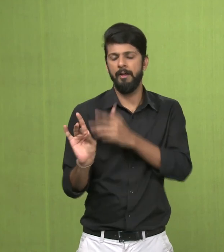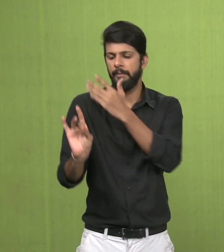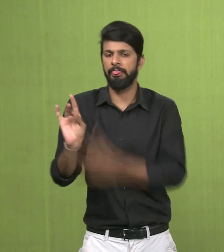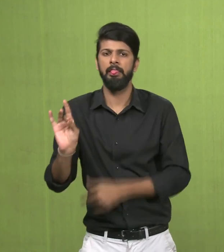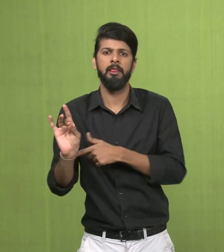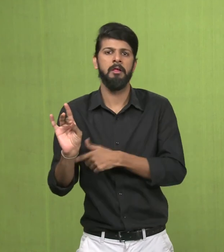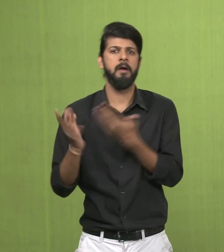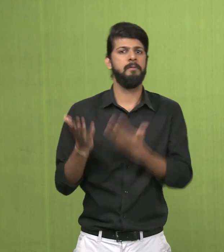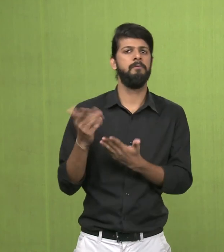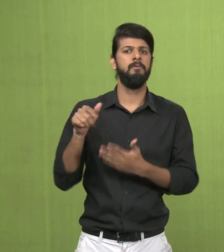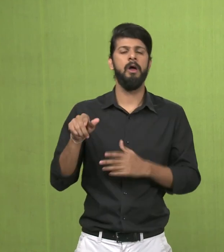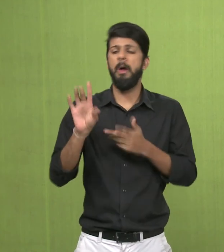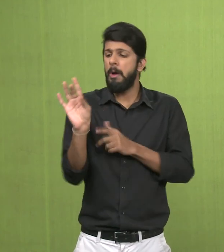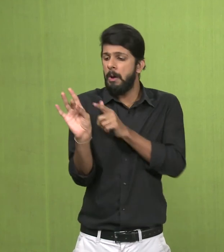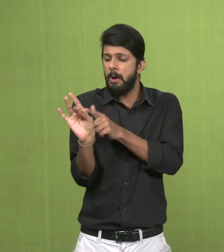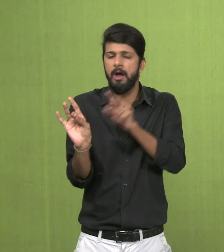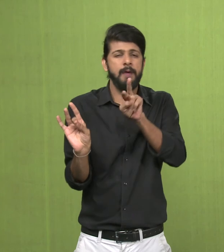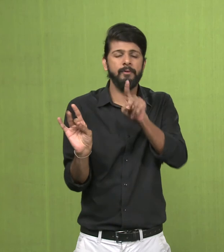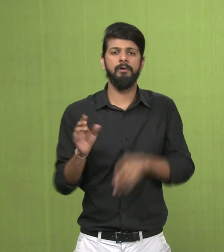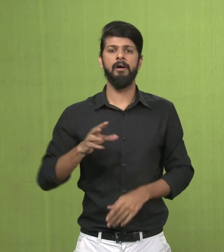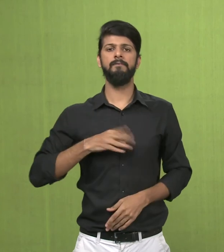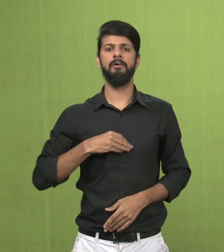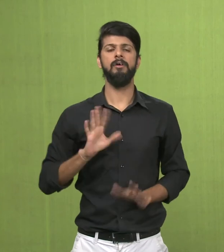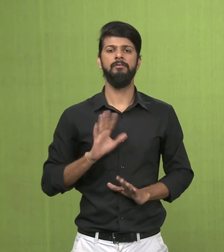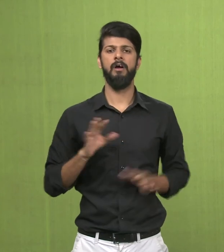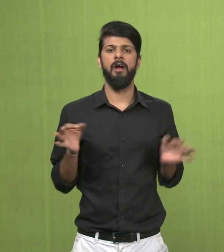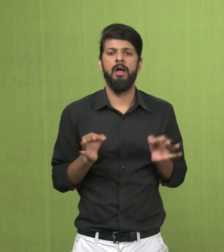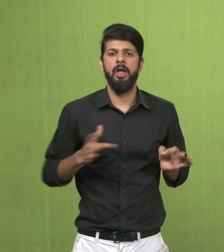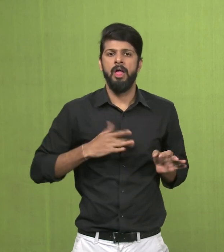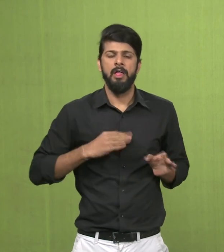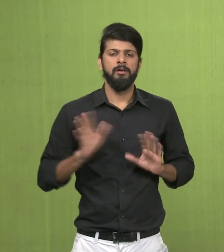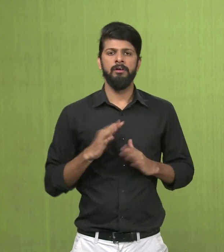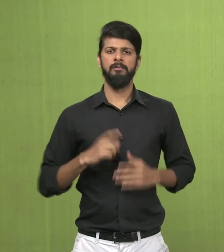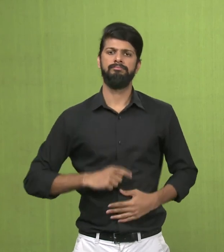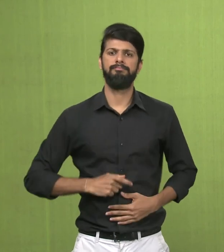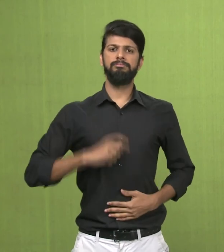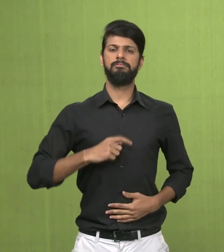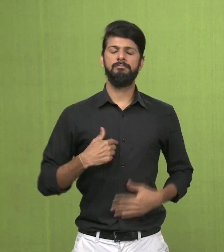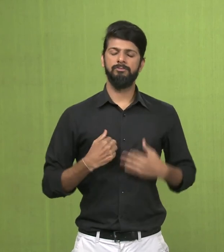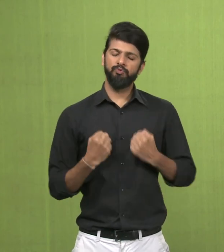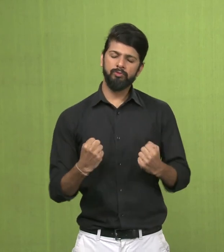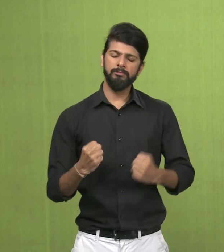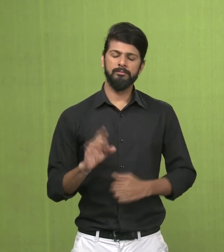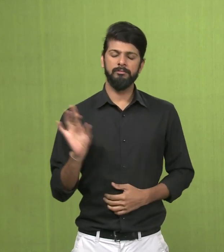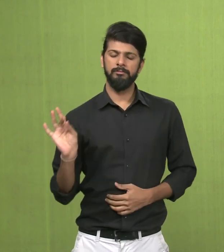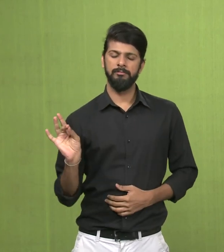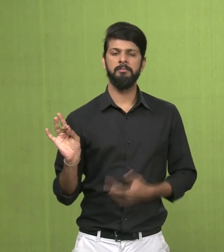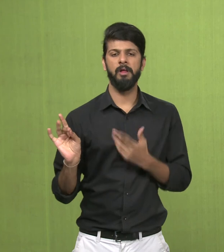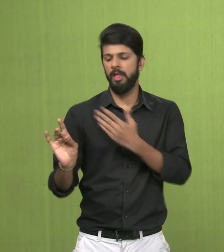And this mudra meant no fear, confidence and strength. Which possibly could be what